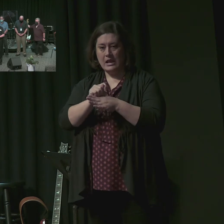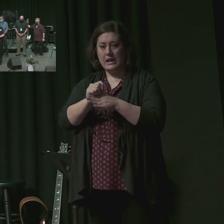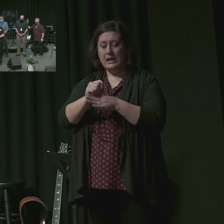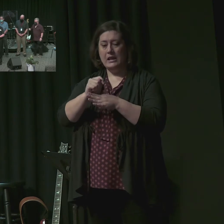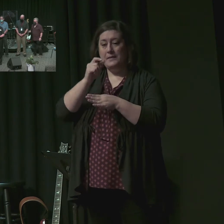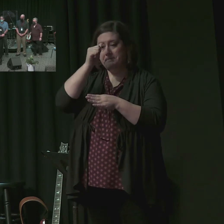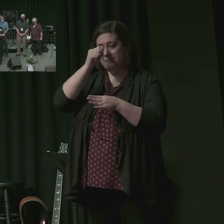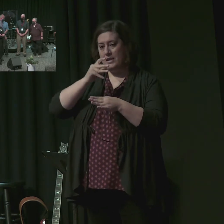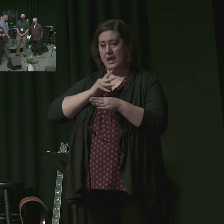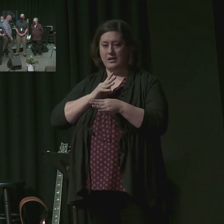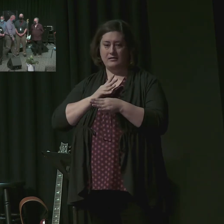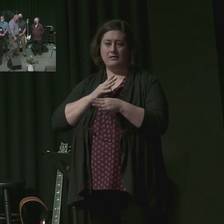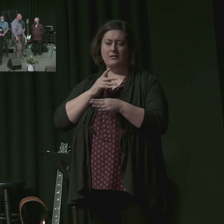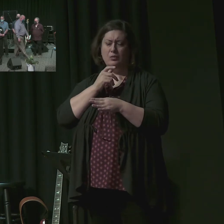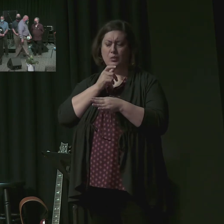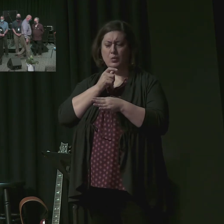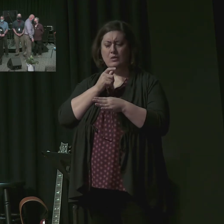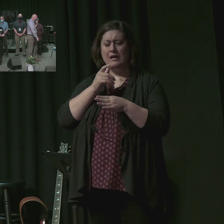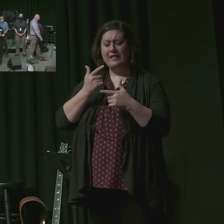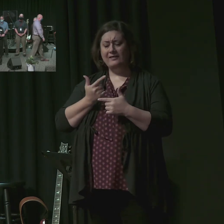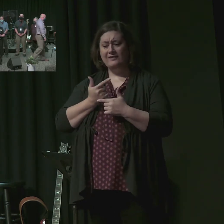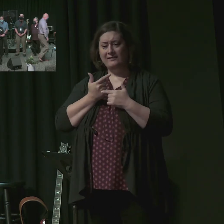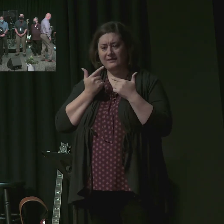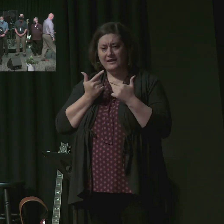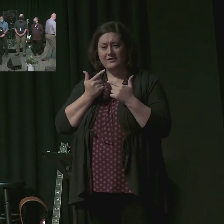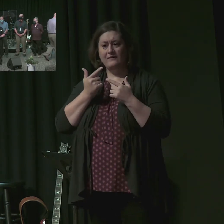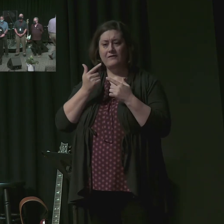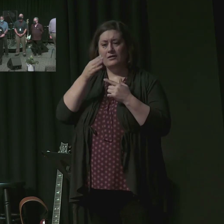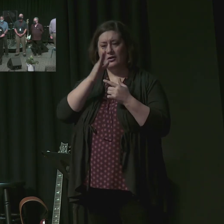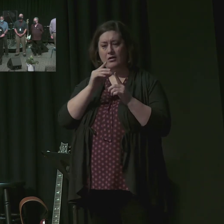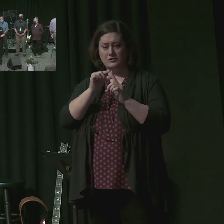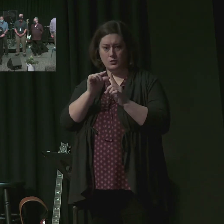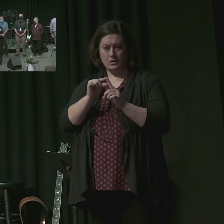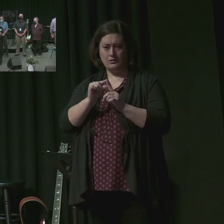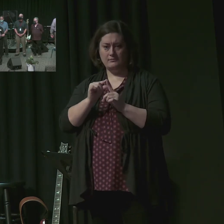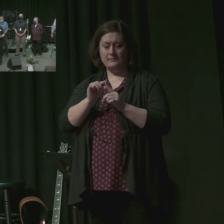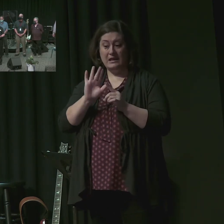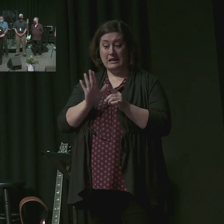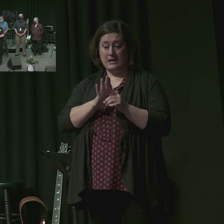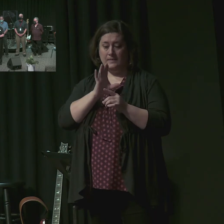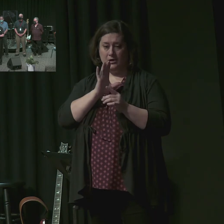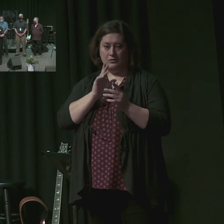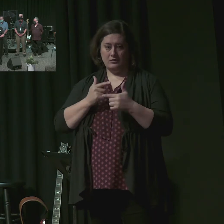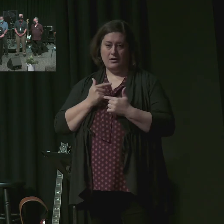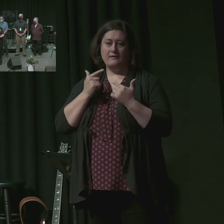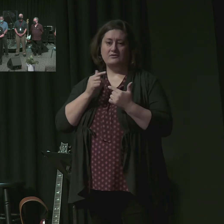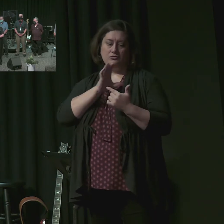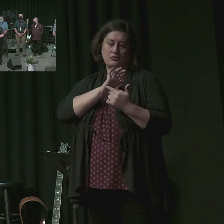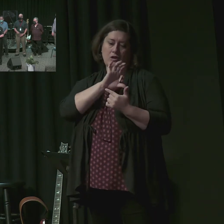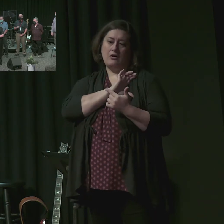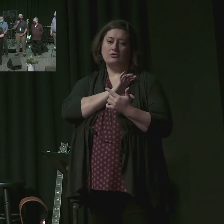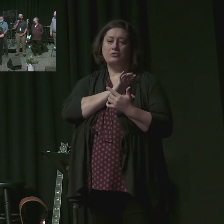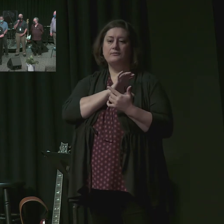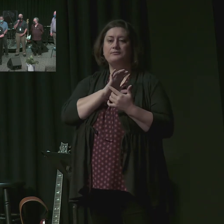live out of the Word, being qualified, have a desire for the Word.